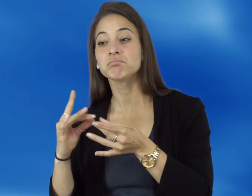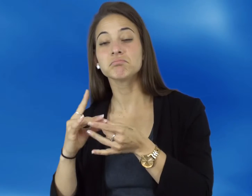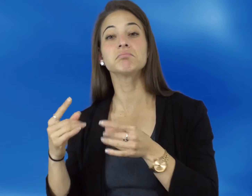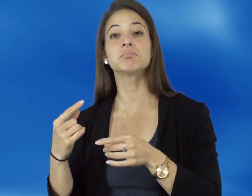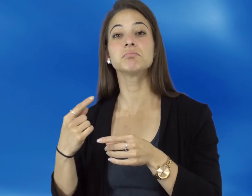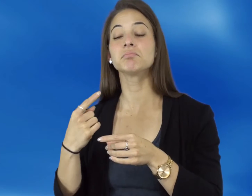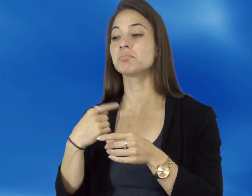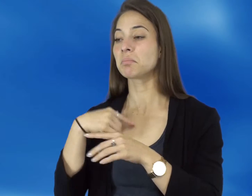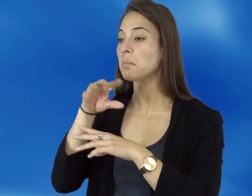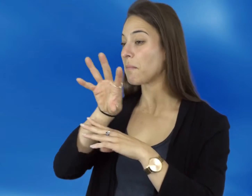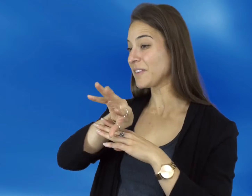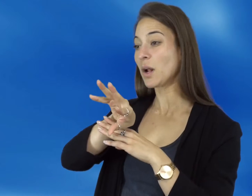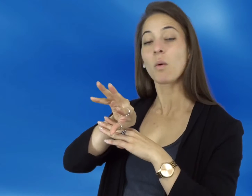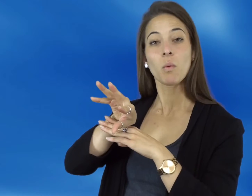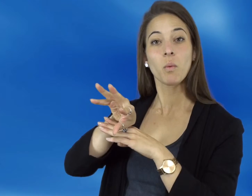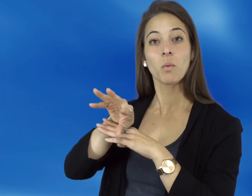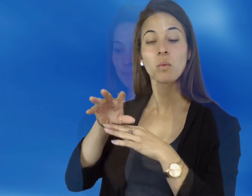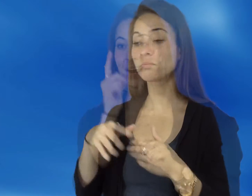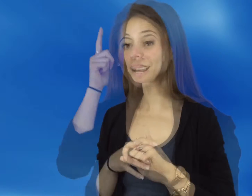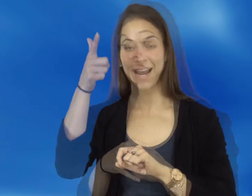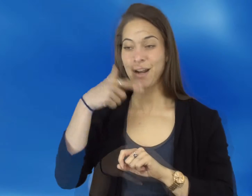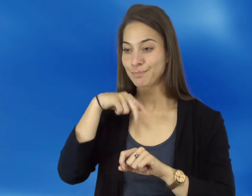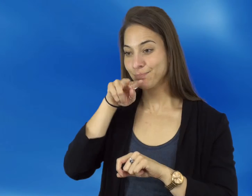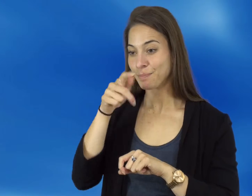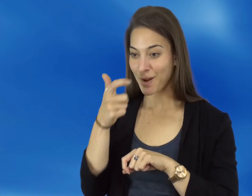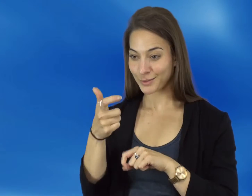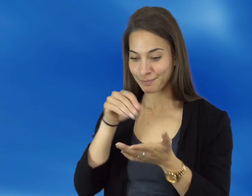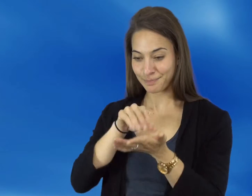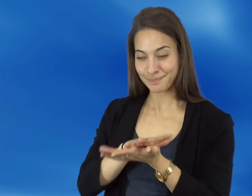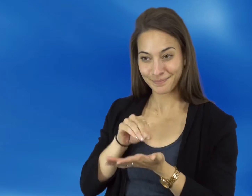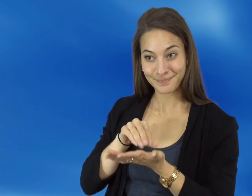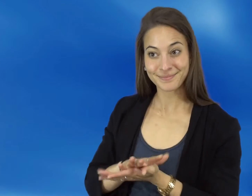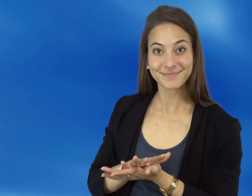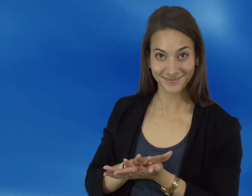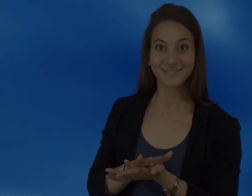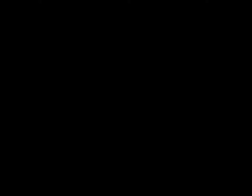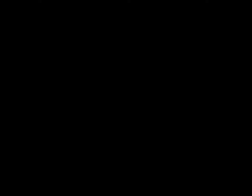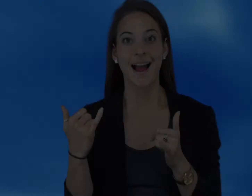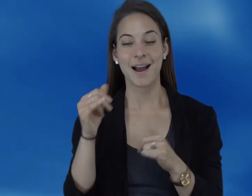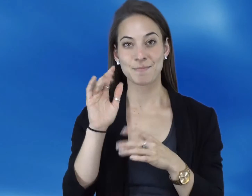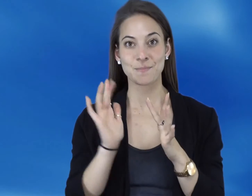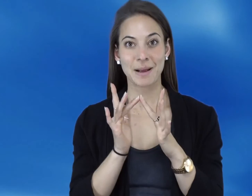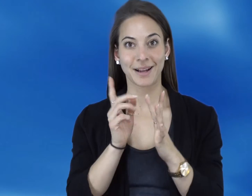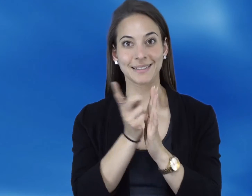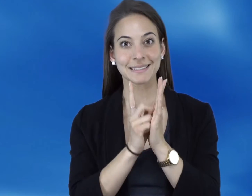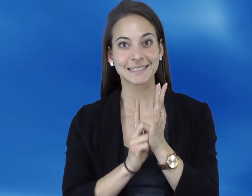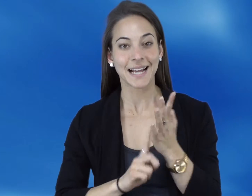I would ask them to summarize the content of the page. Their responses were videotaped and later recorded. Now for the